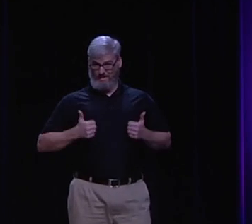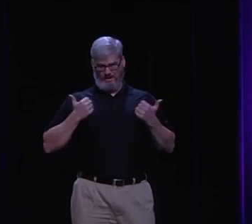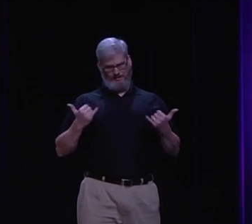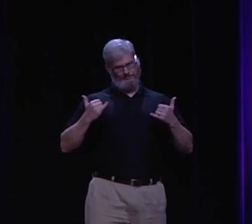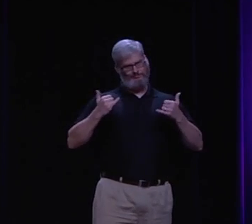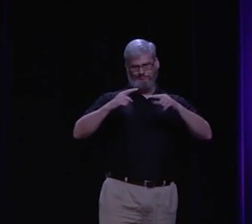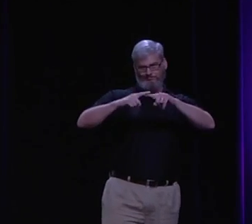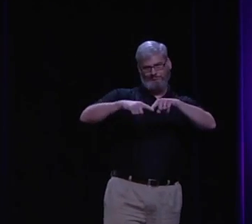school.